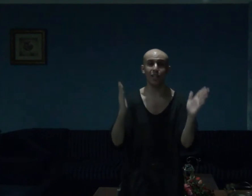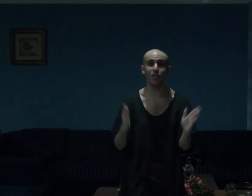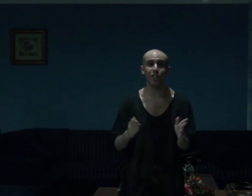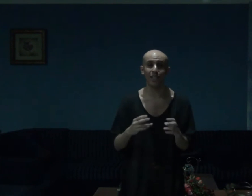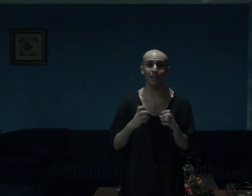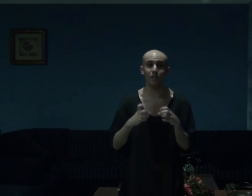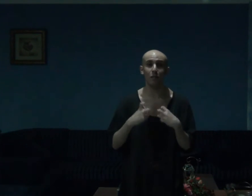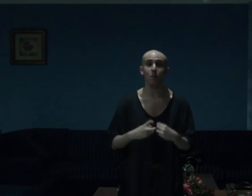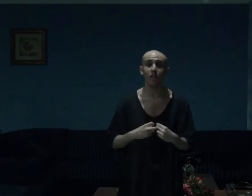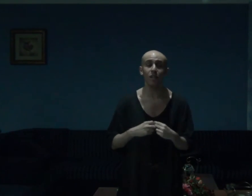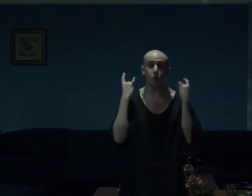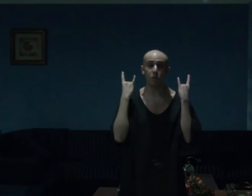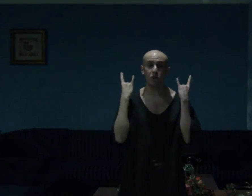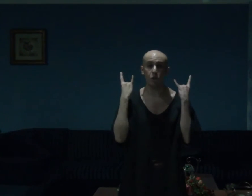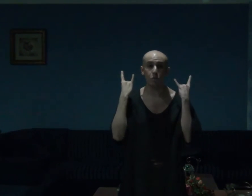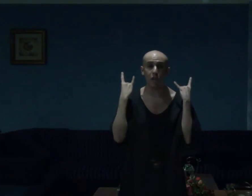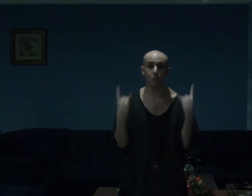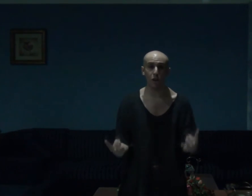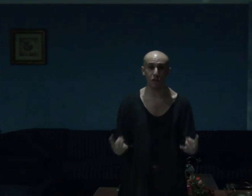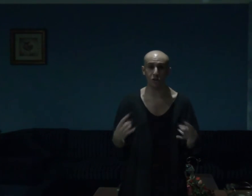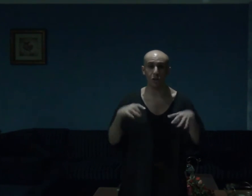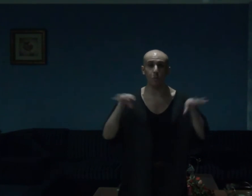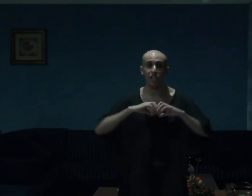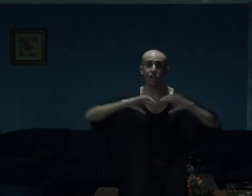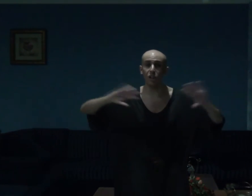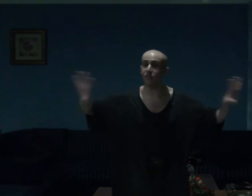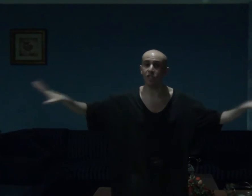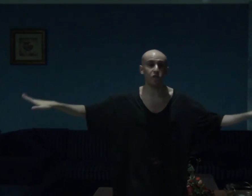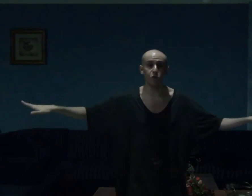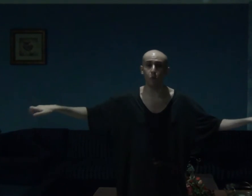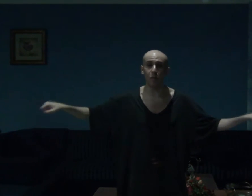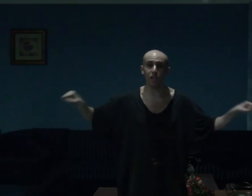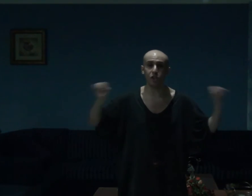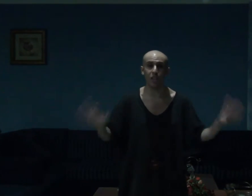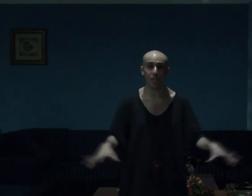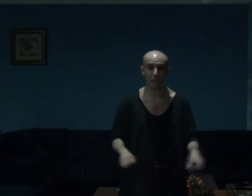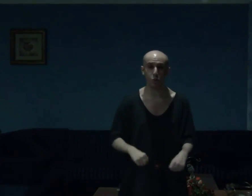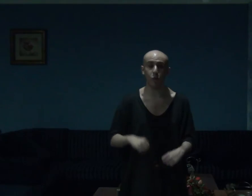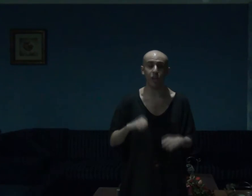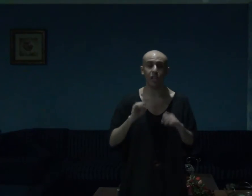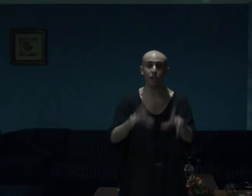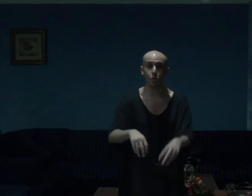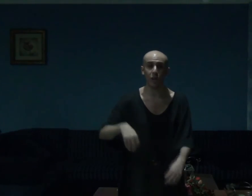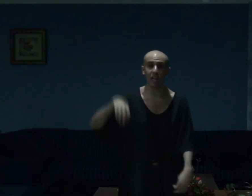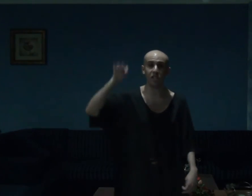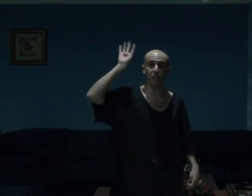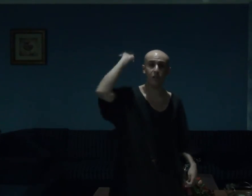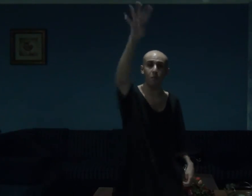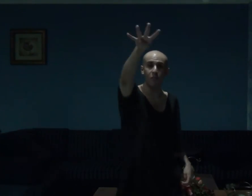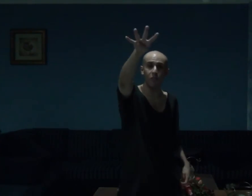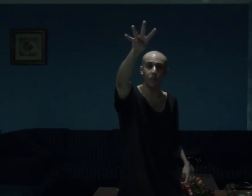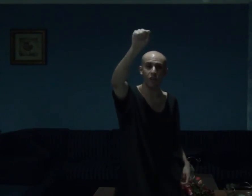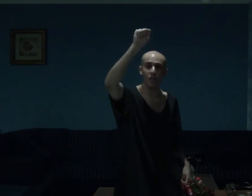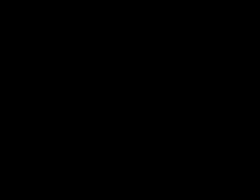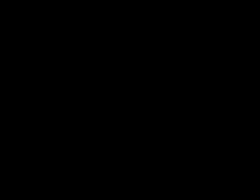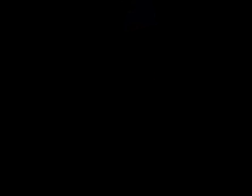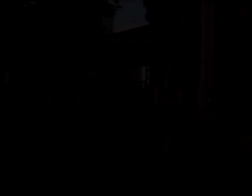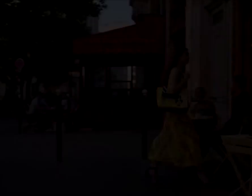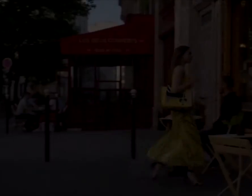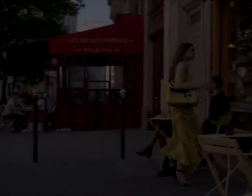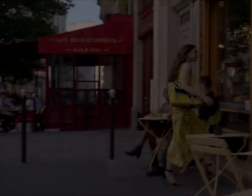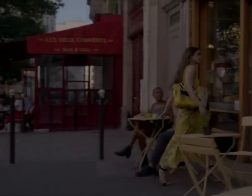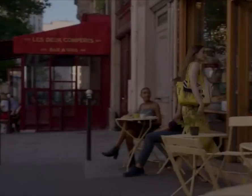god guys and gals i mean it was so damn awesome and i loved it so much and that's why it ranks at number four